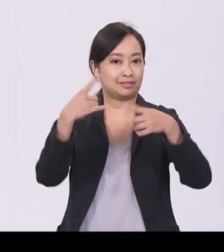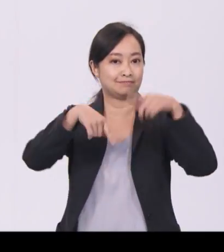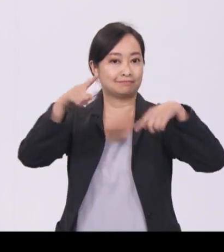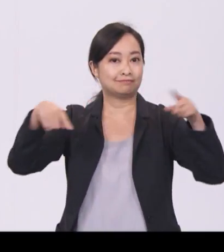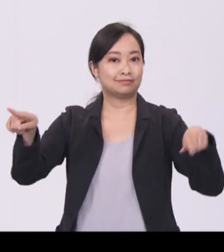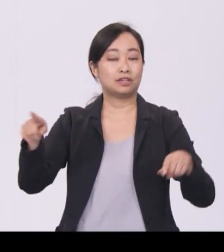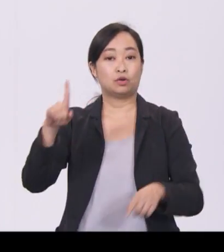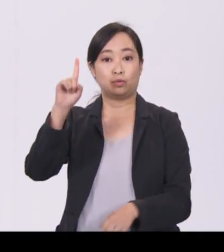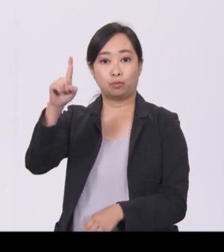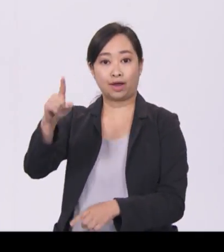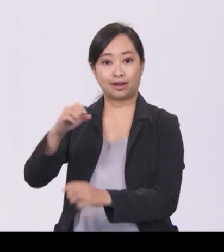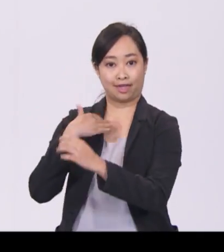proton radiation.